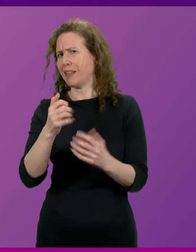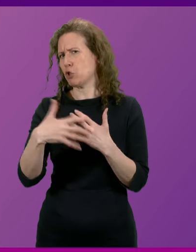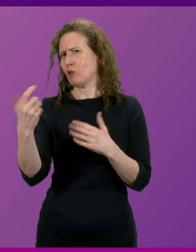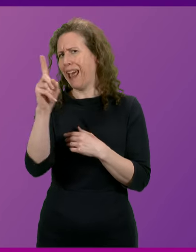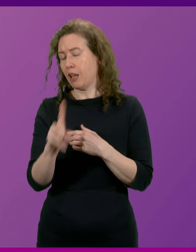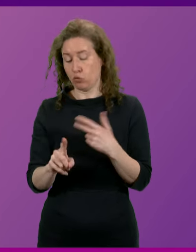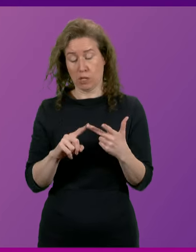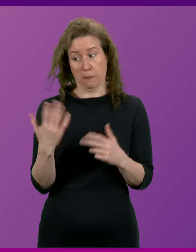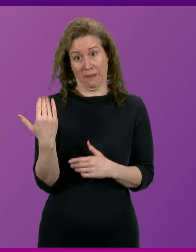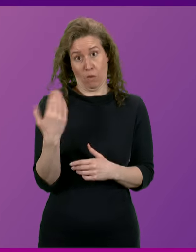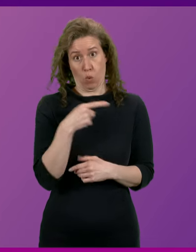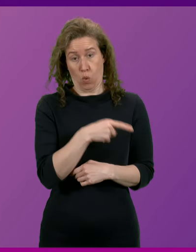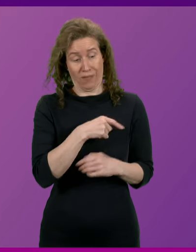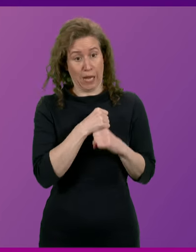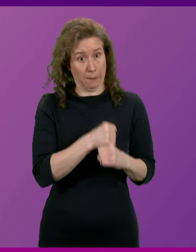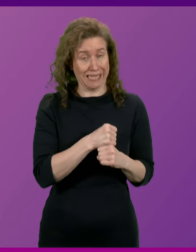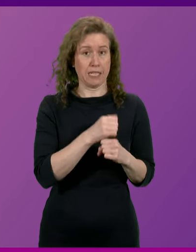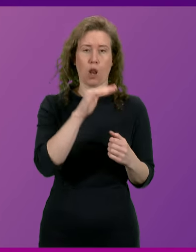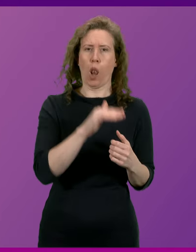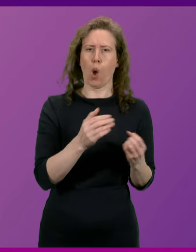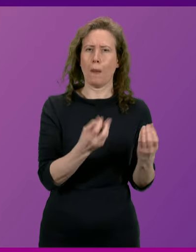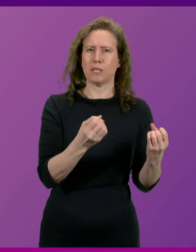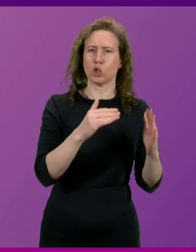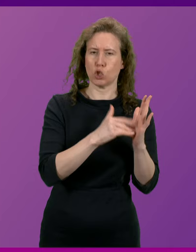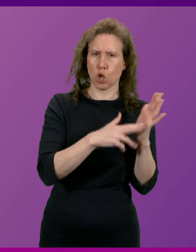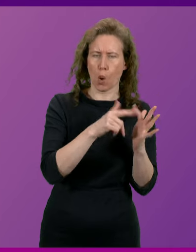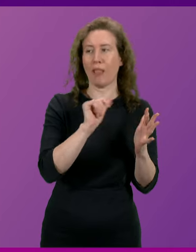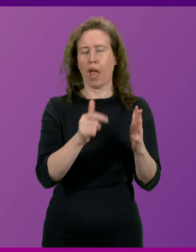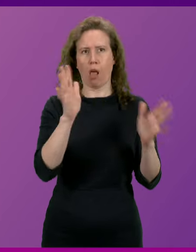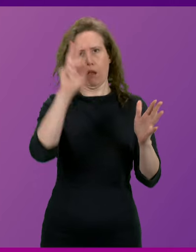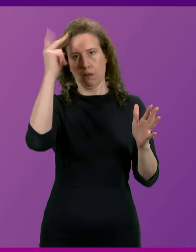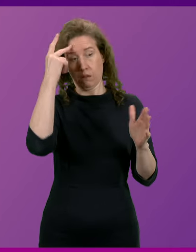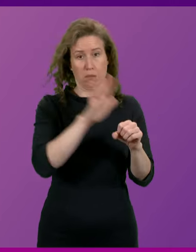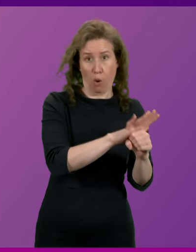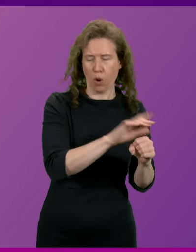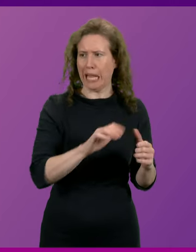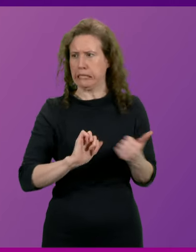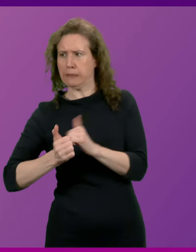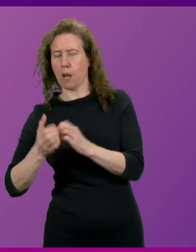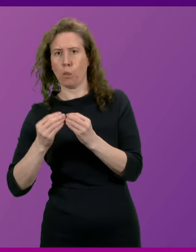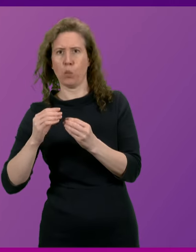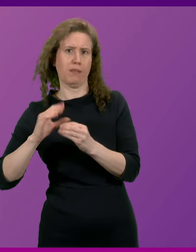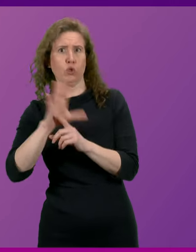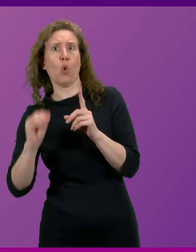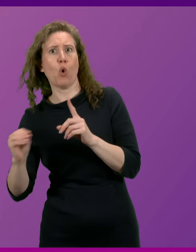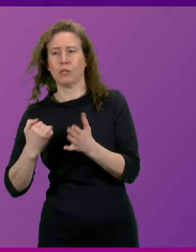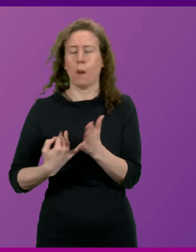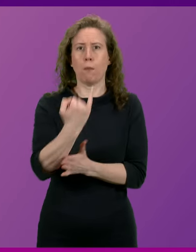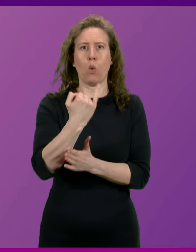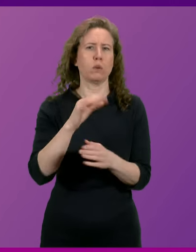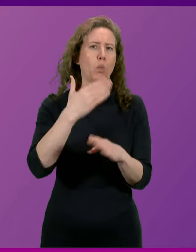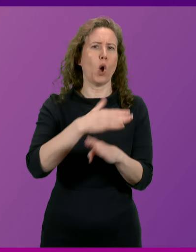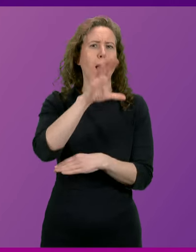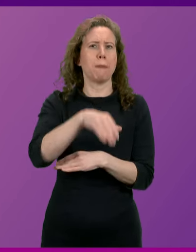to support a low emission zone, then, of course, try to stop it from being introduced. They teamed up with the Tories to oppose workplace